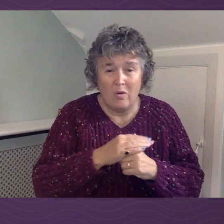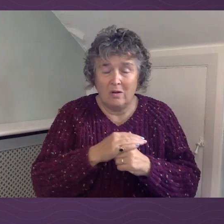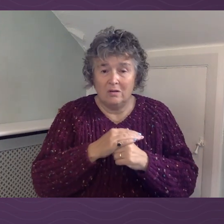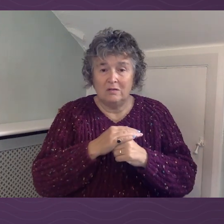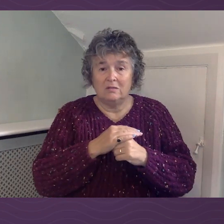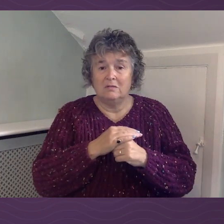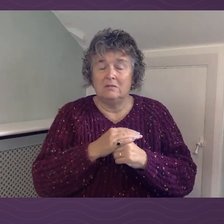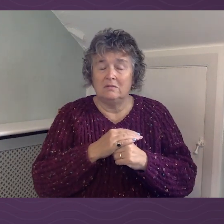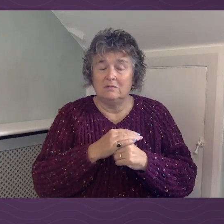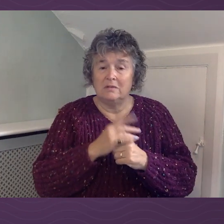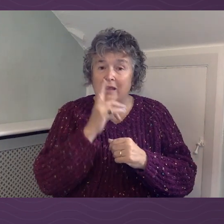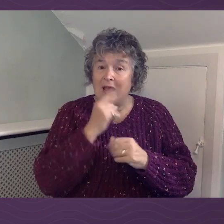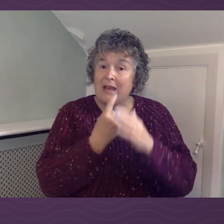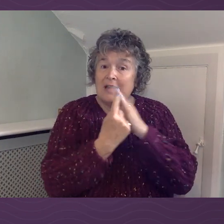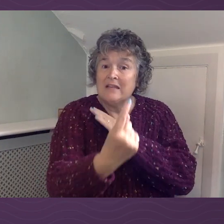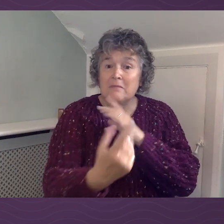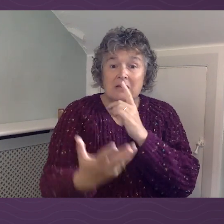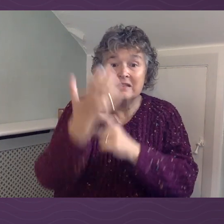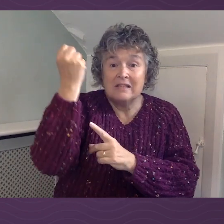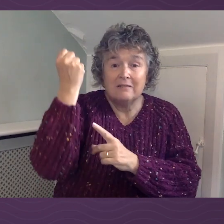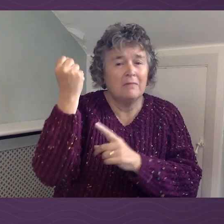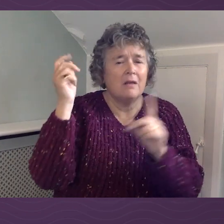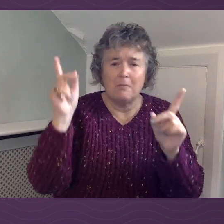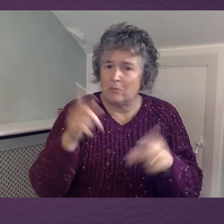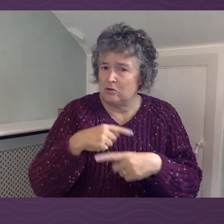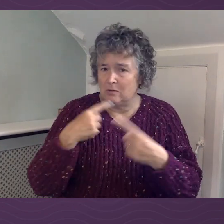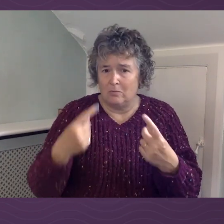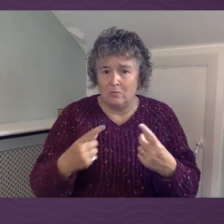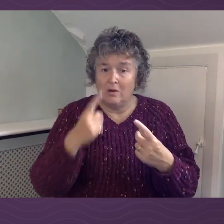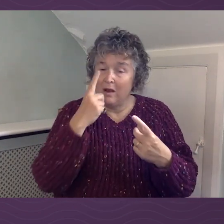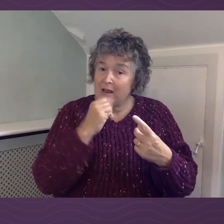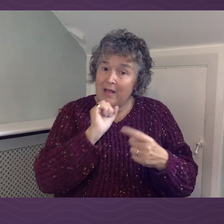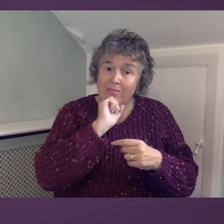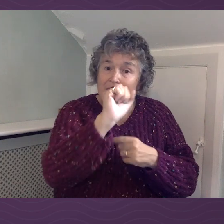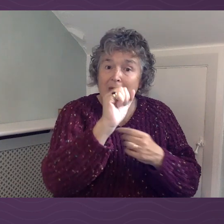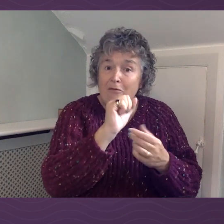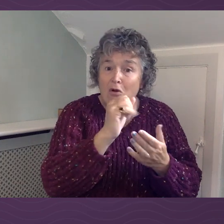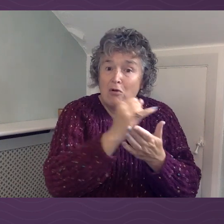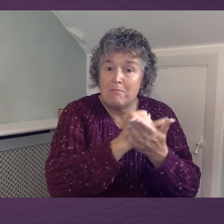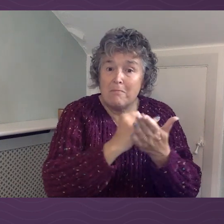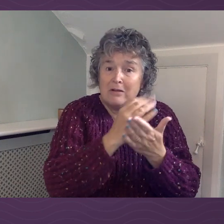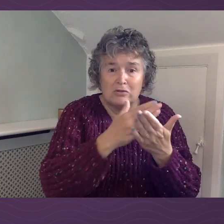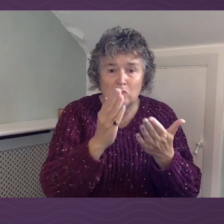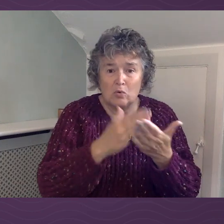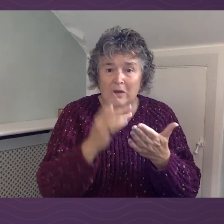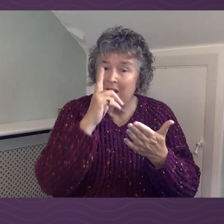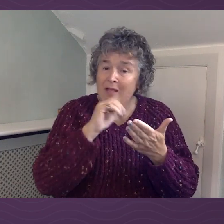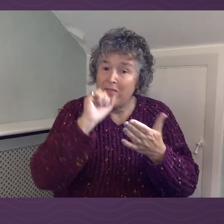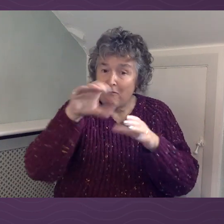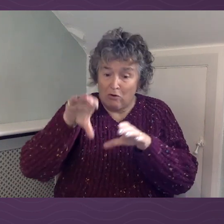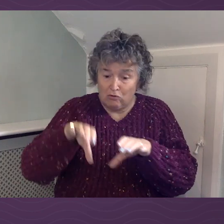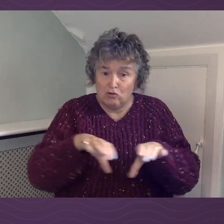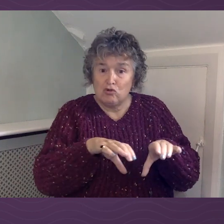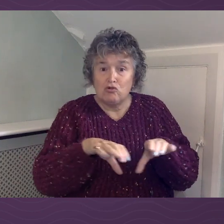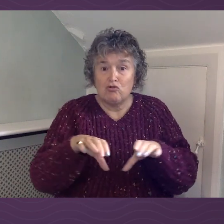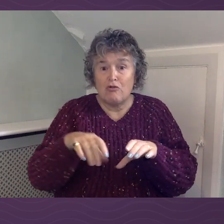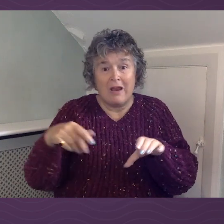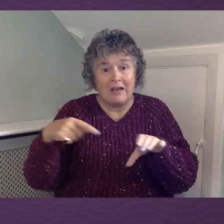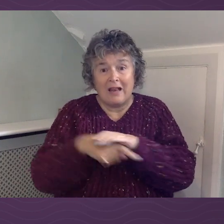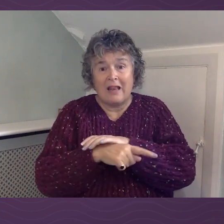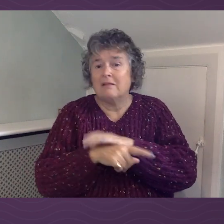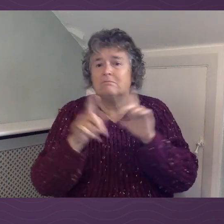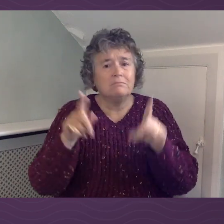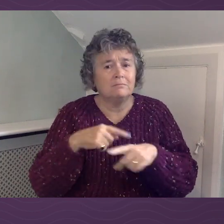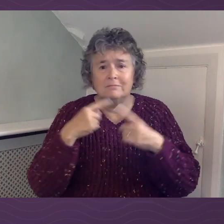their own. There's not a single person who can sort out their own mess, clear their own drain. We need Jesus. We all have gone